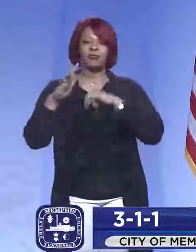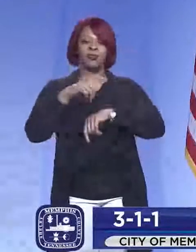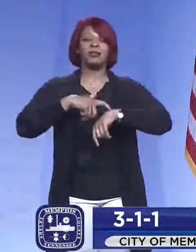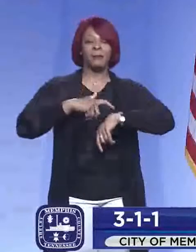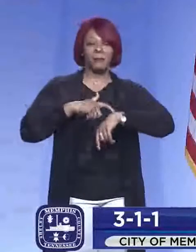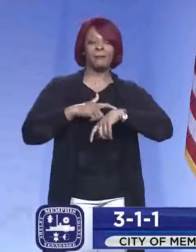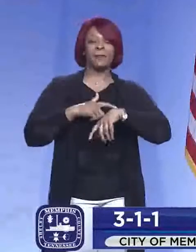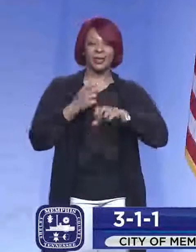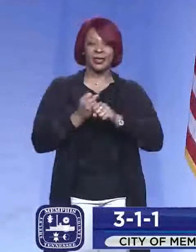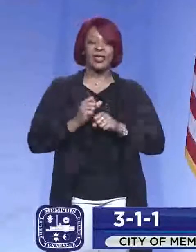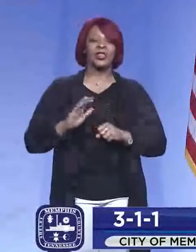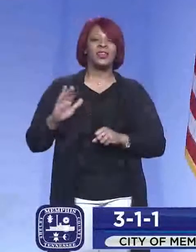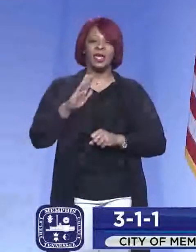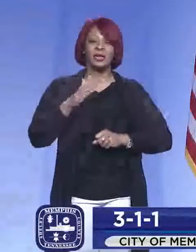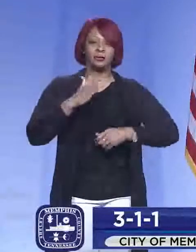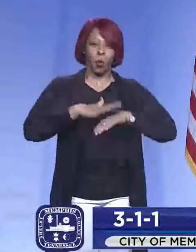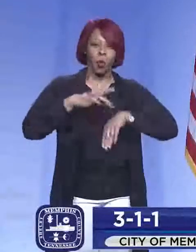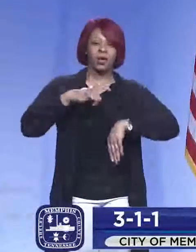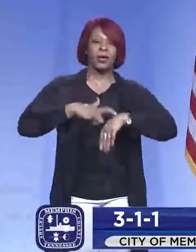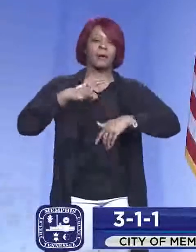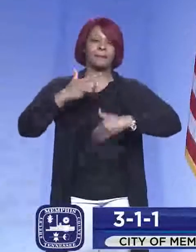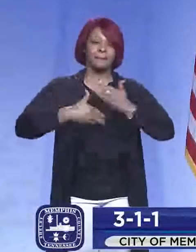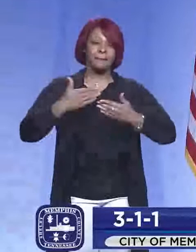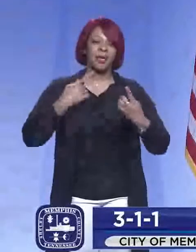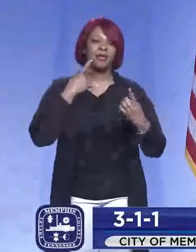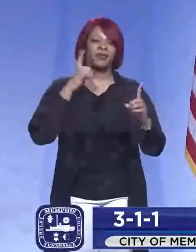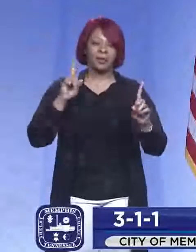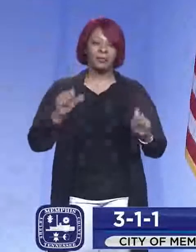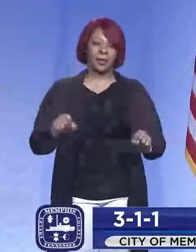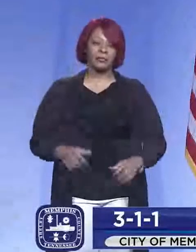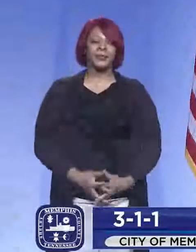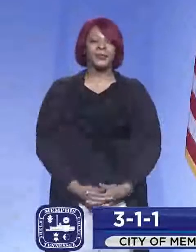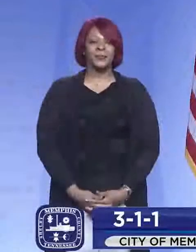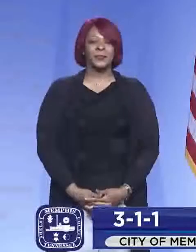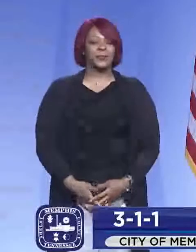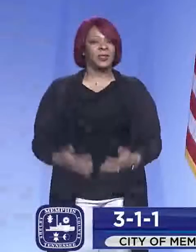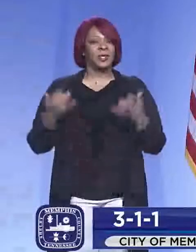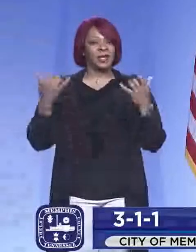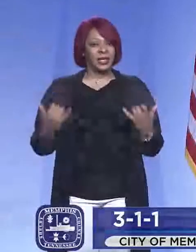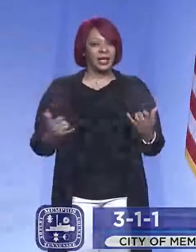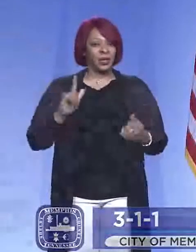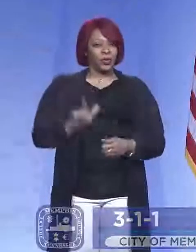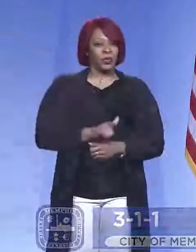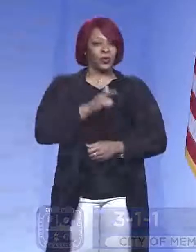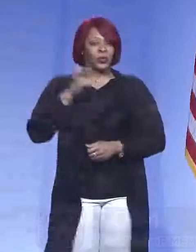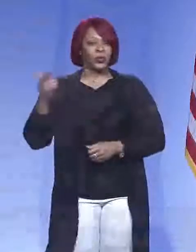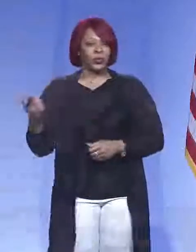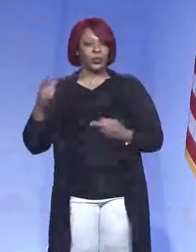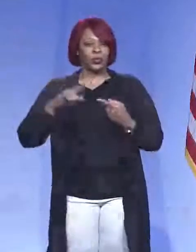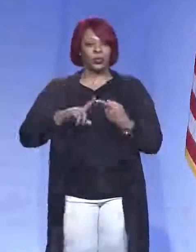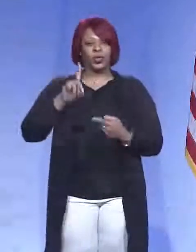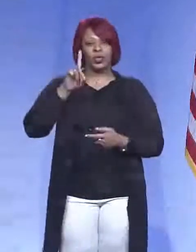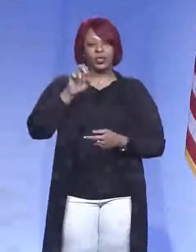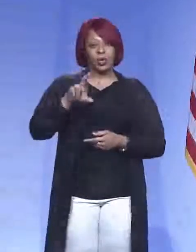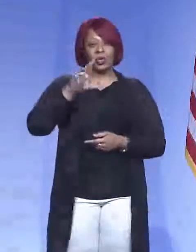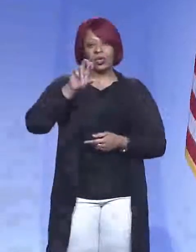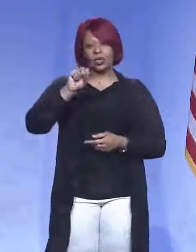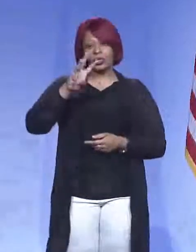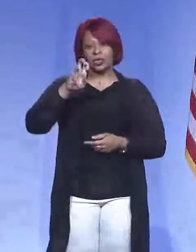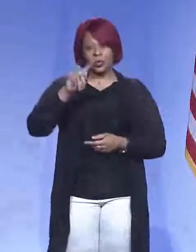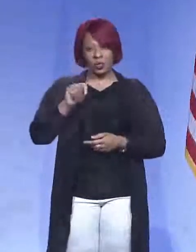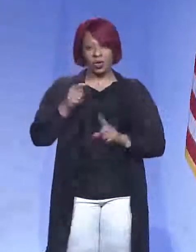get those as efficiently and effectively as possible. So for now, I'm going to turn it over to Dr. Sweat